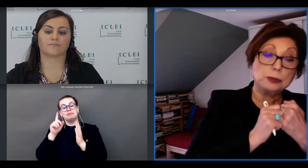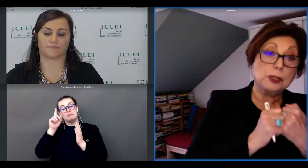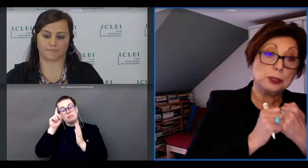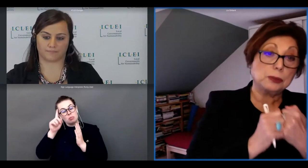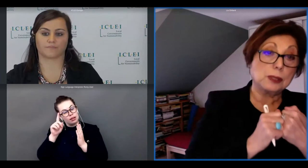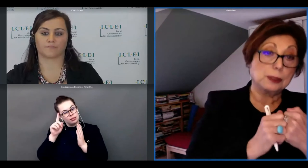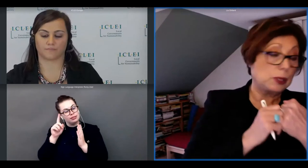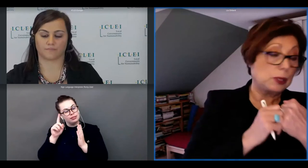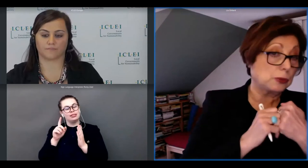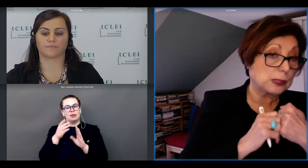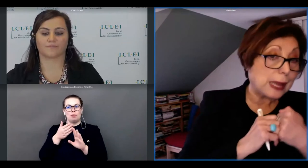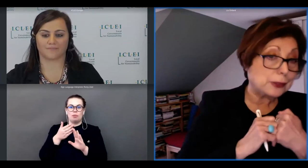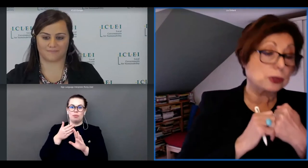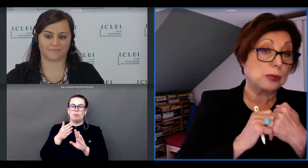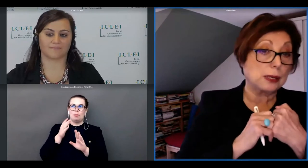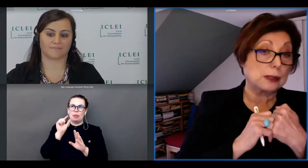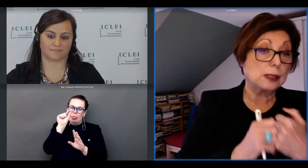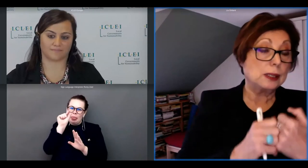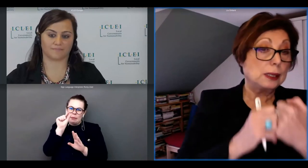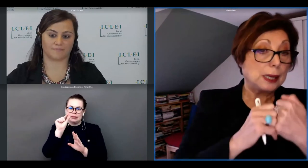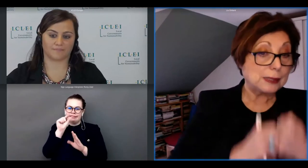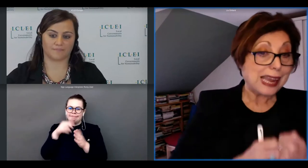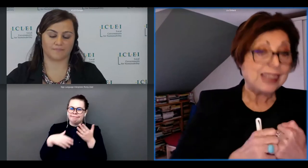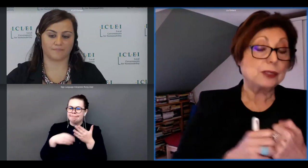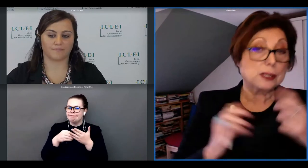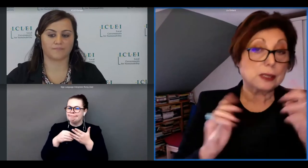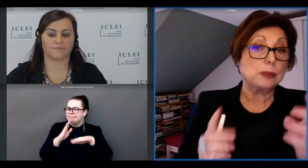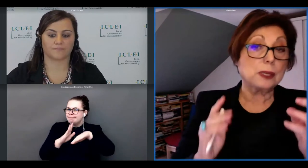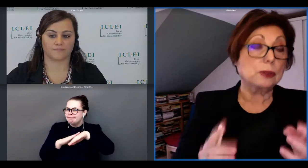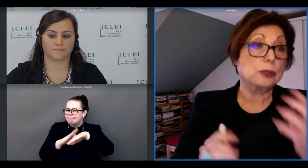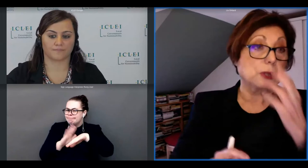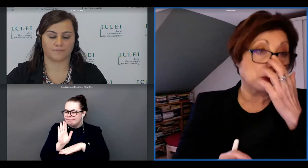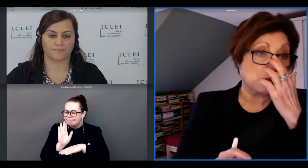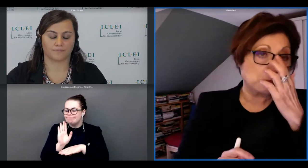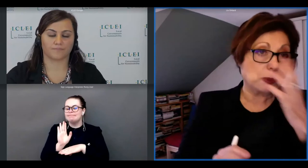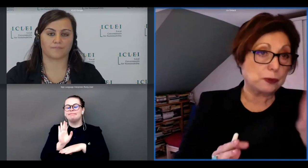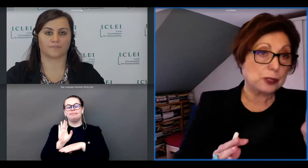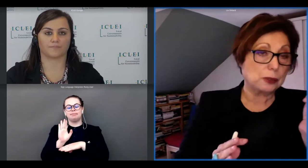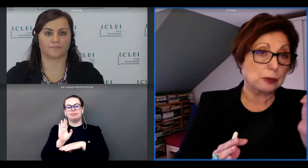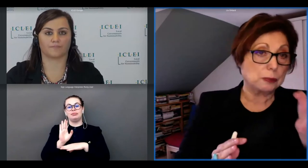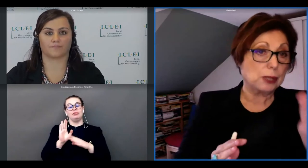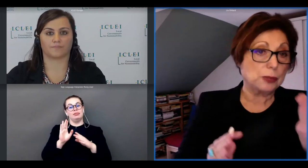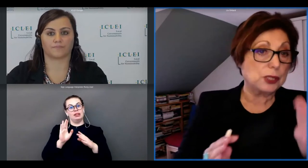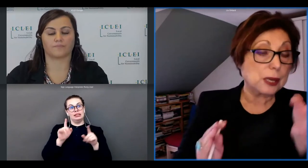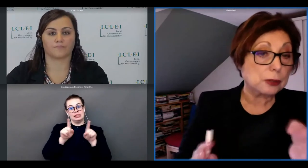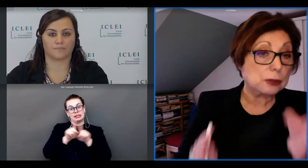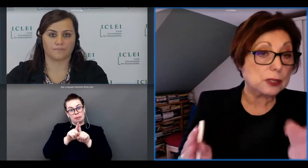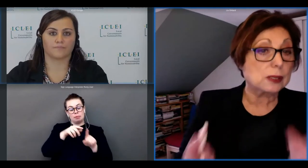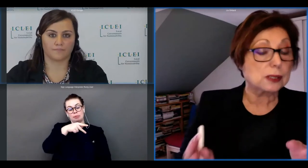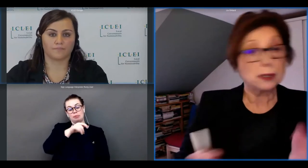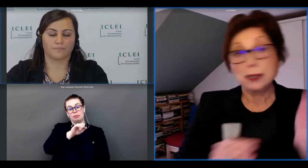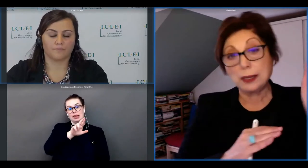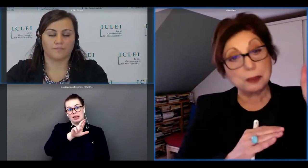precondition that i would like to attach to that and that is something also that uh professor pier luigi sacco